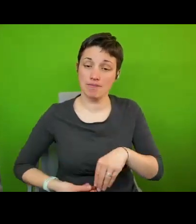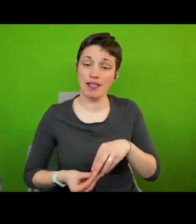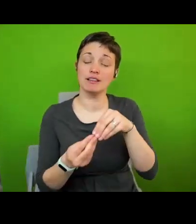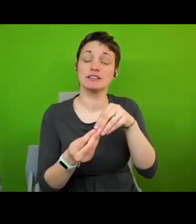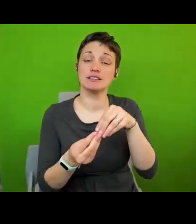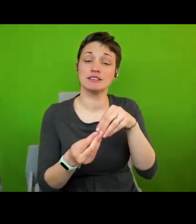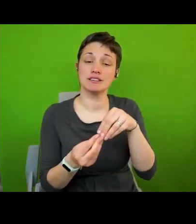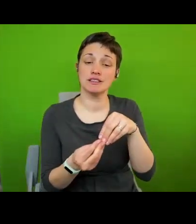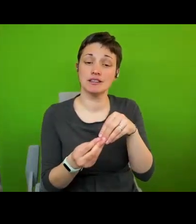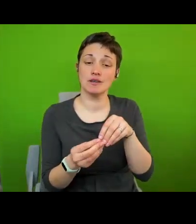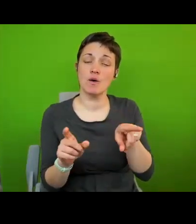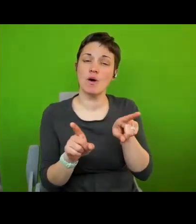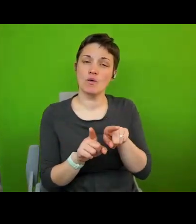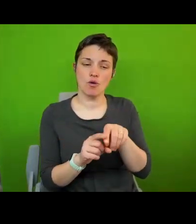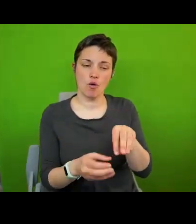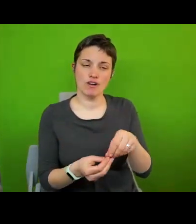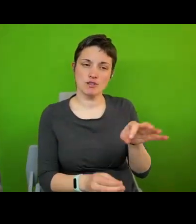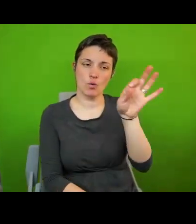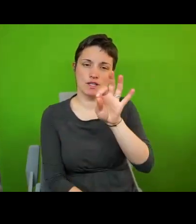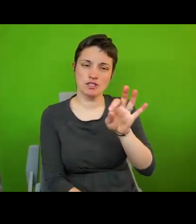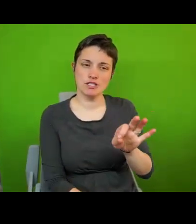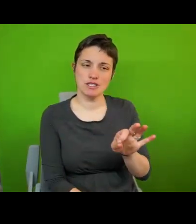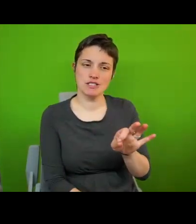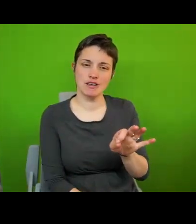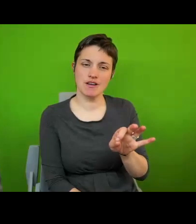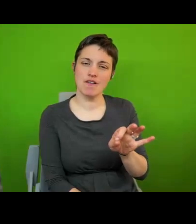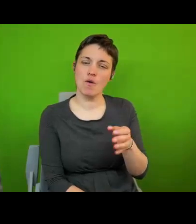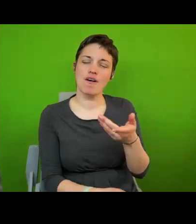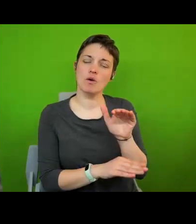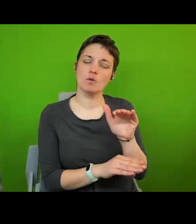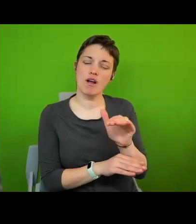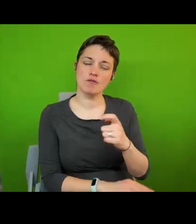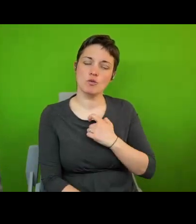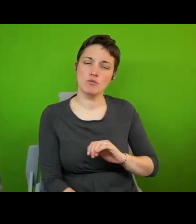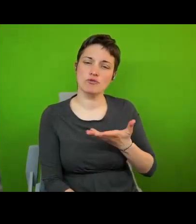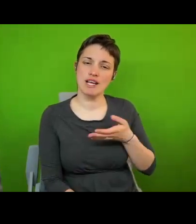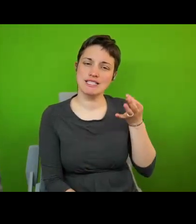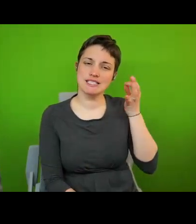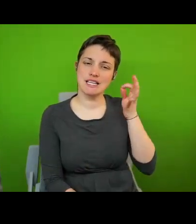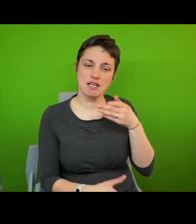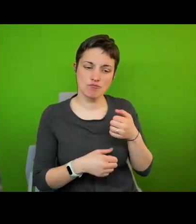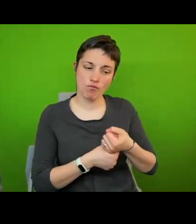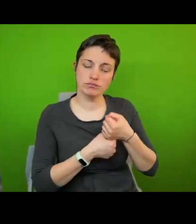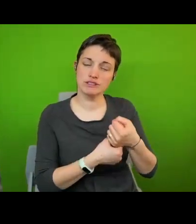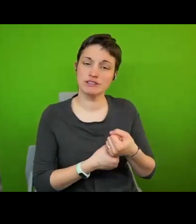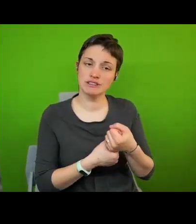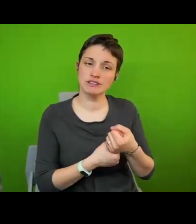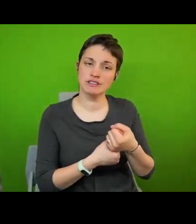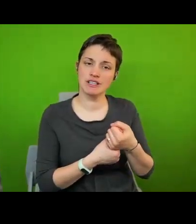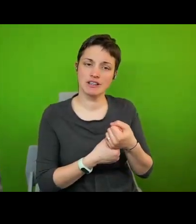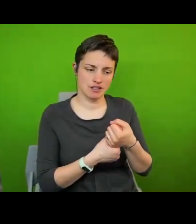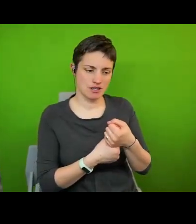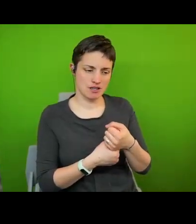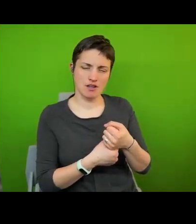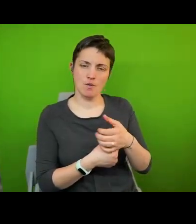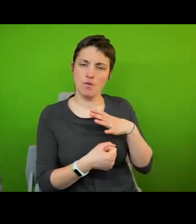also puts a question mark on the future human rights cities movement that we imagine should it be one that is driven by creative